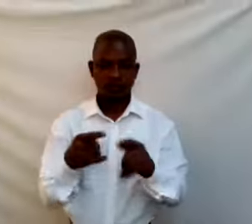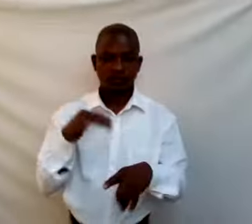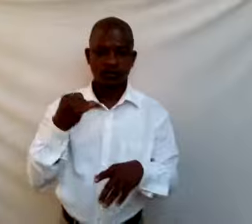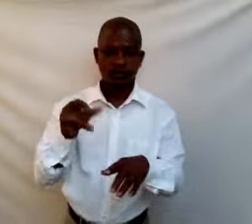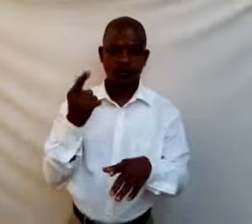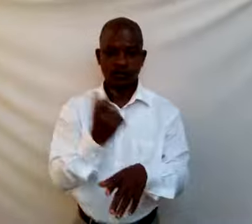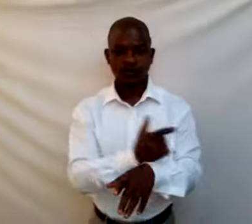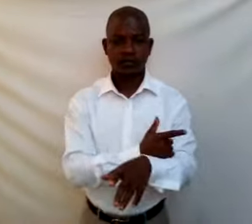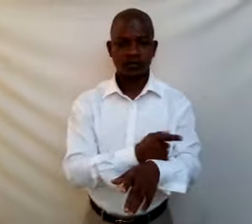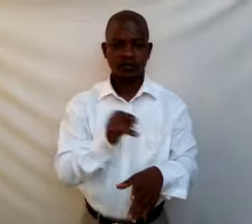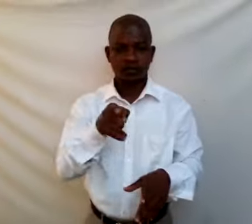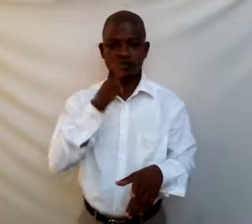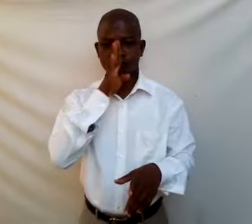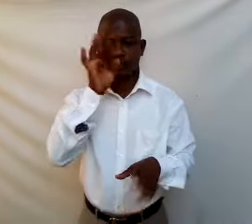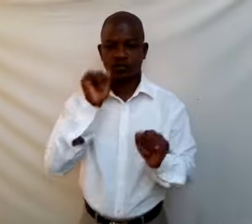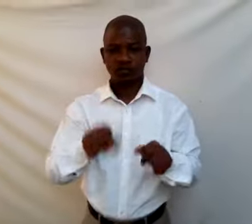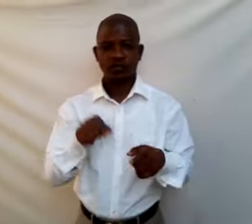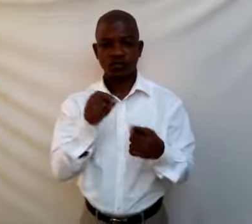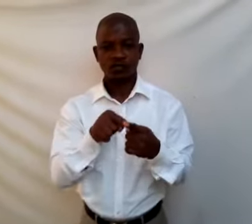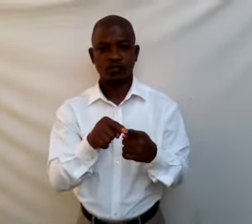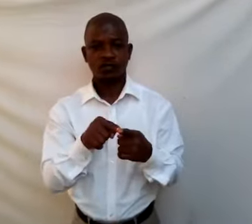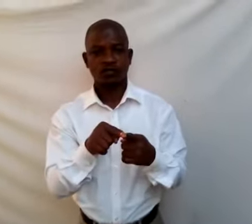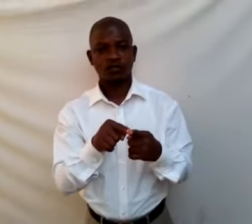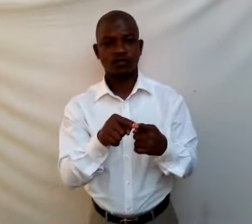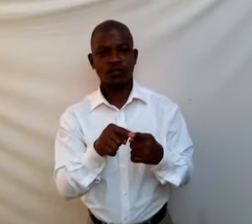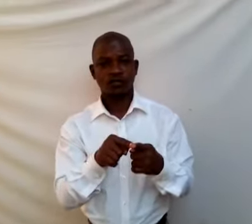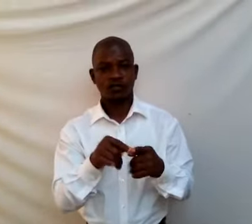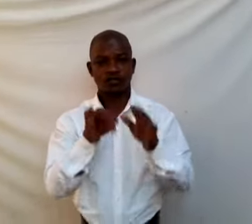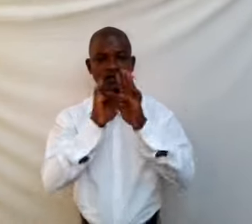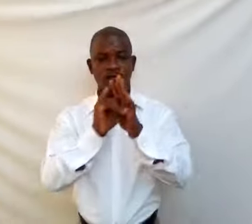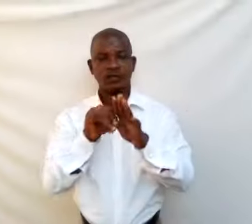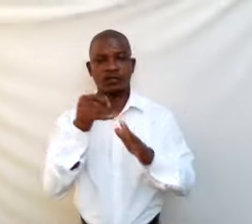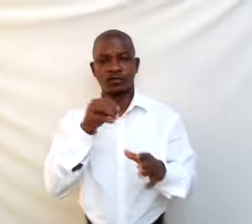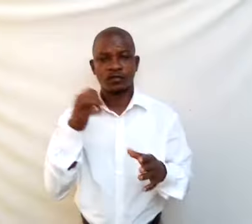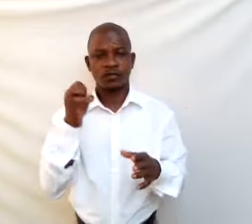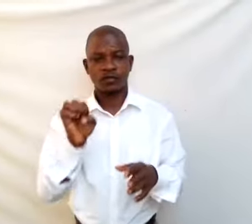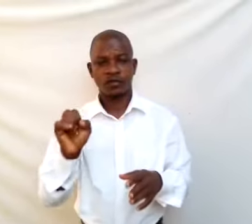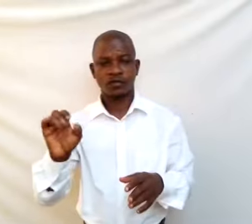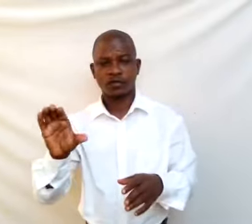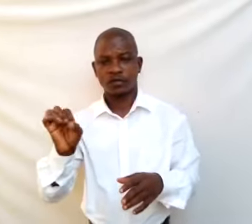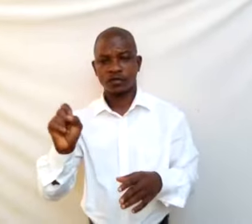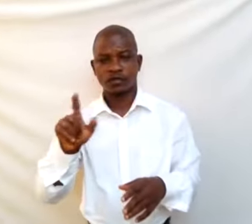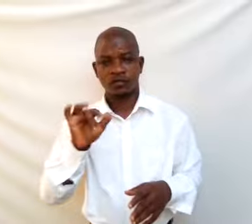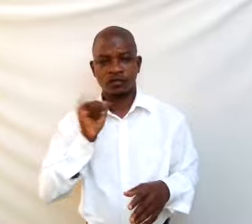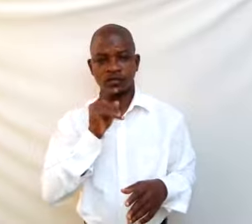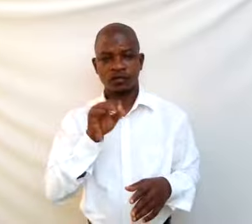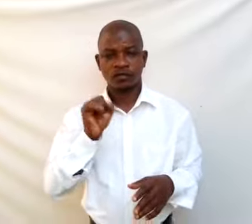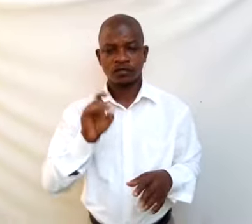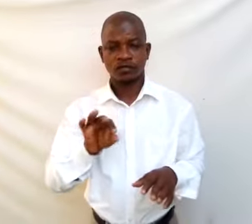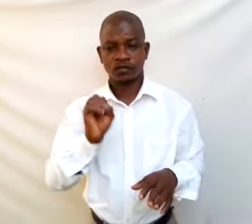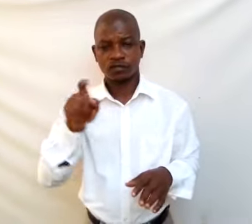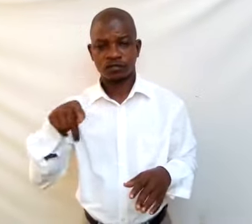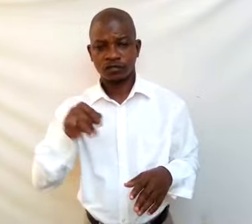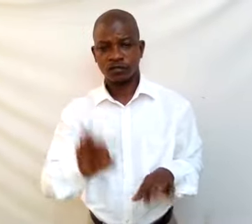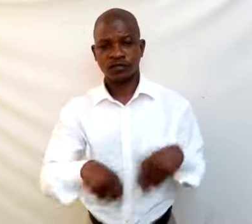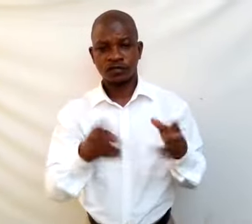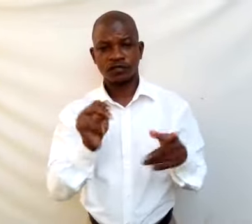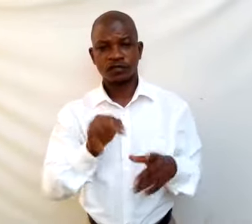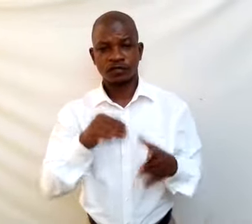you will be able to identify ecological specimens given, state the functions